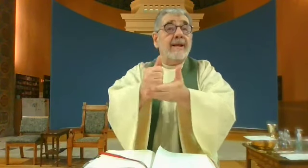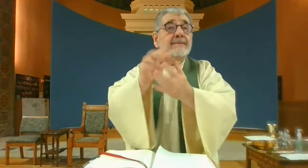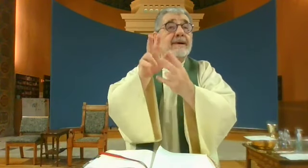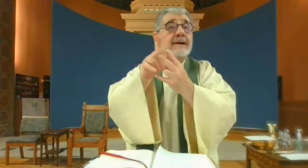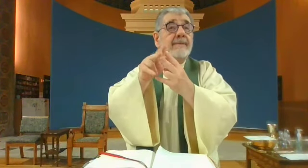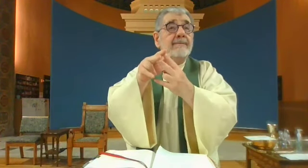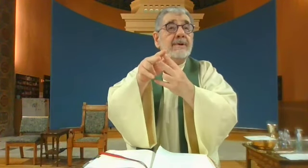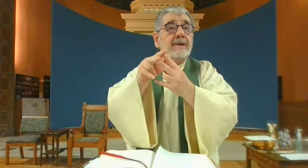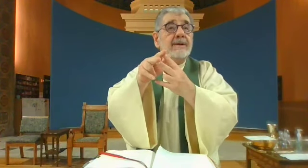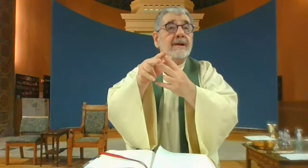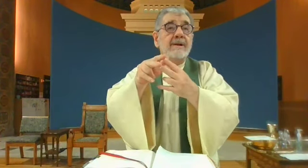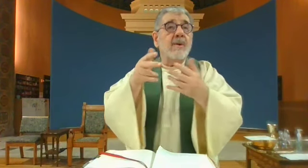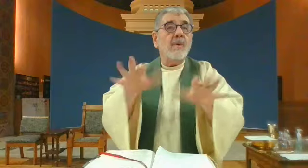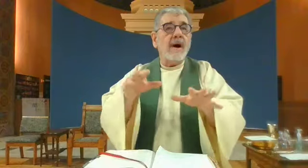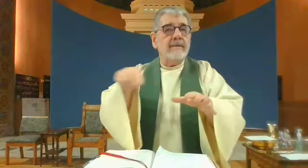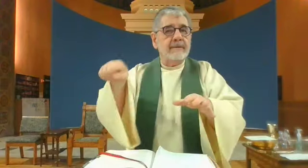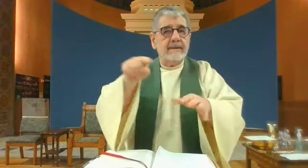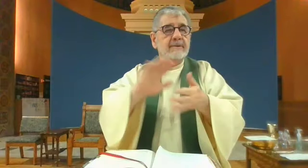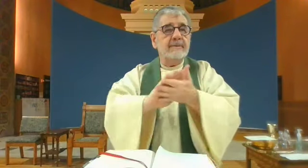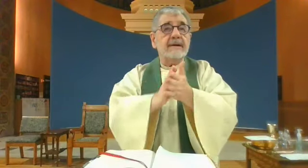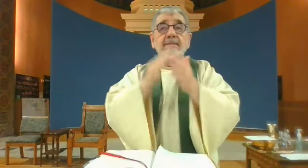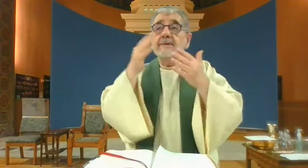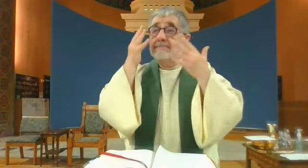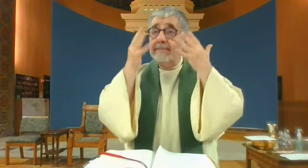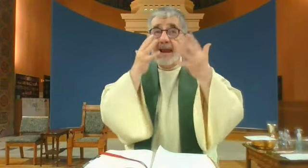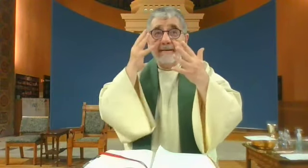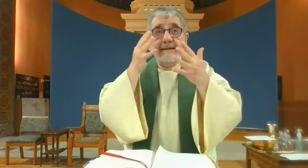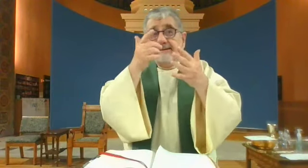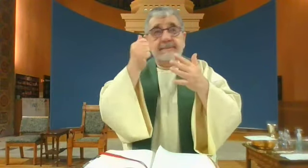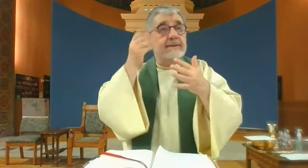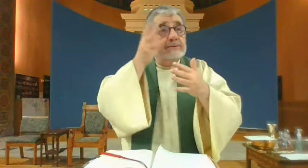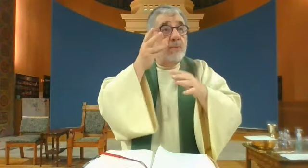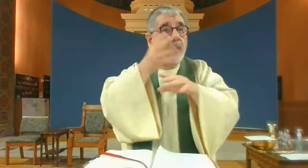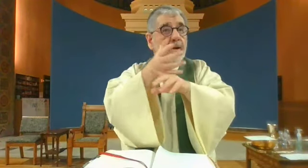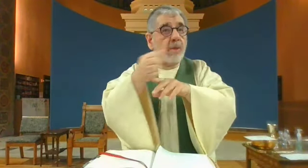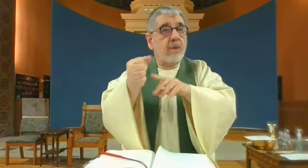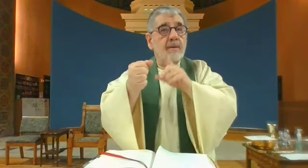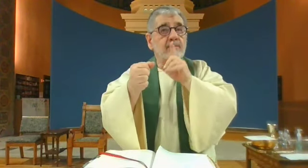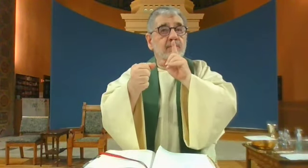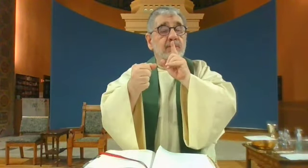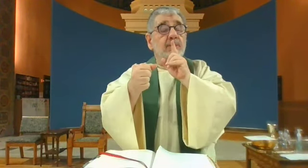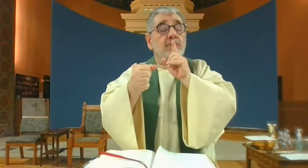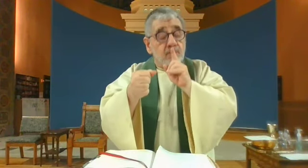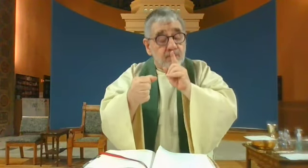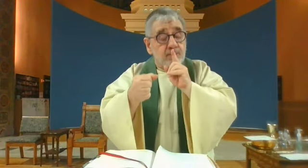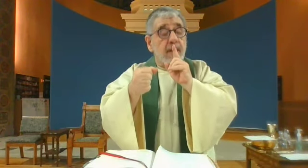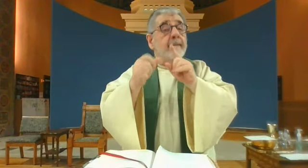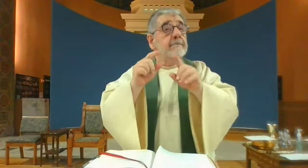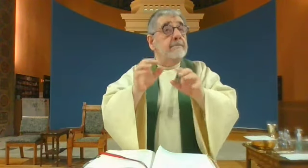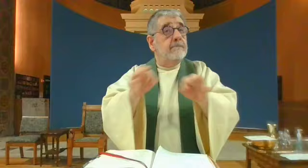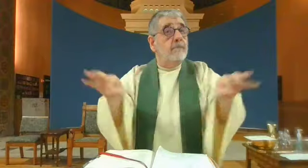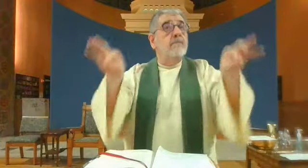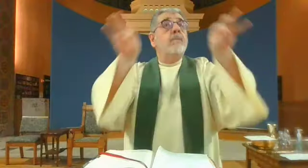Because Jesus wanted to help the couple. He didn't want them to be embarrassed that the wine had gone.